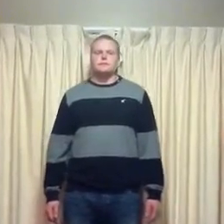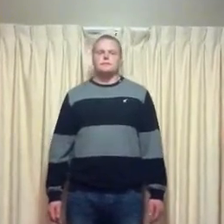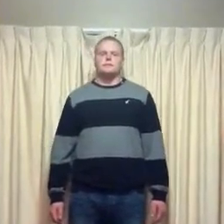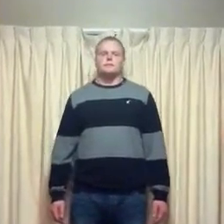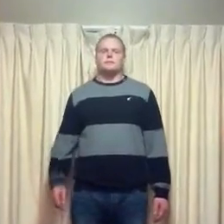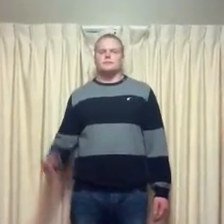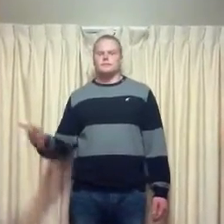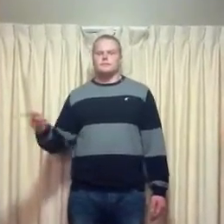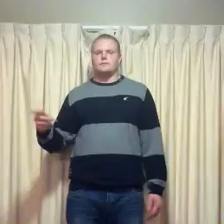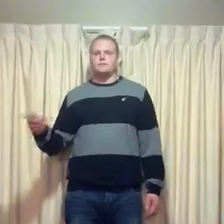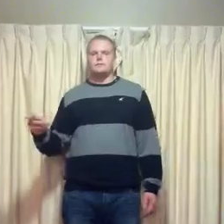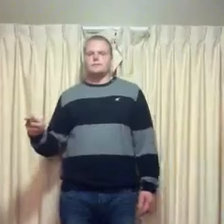to a party.